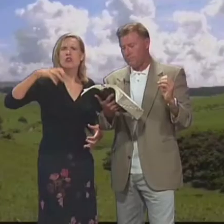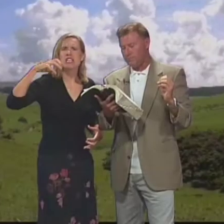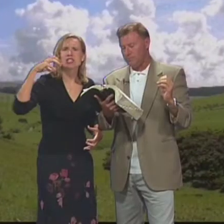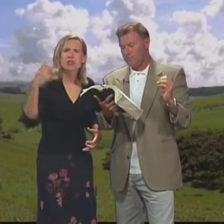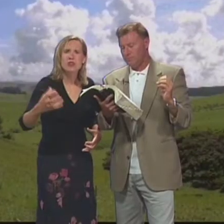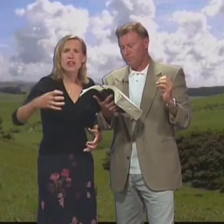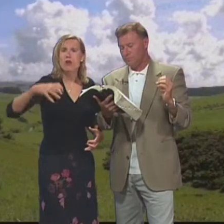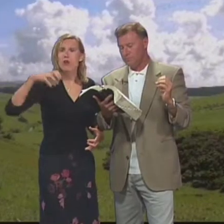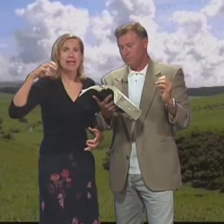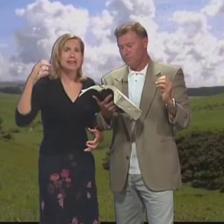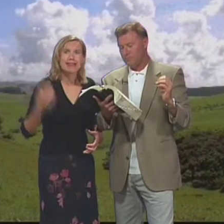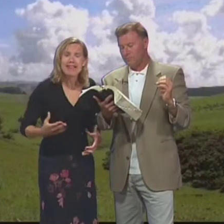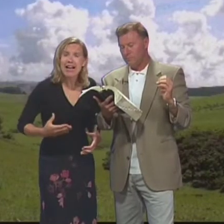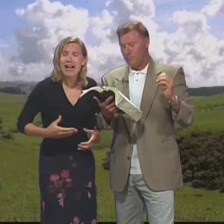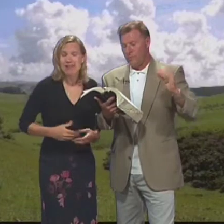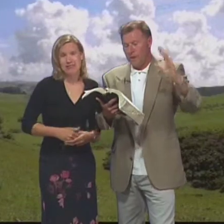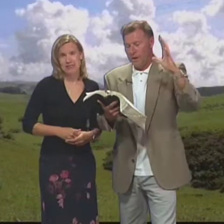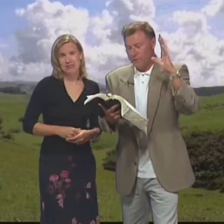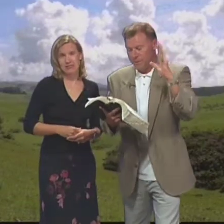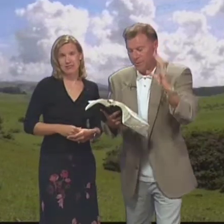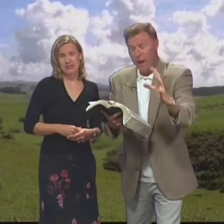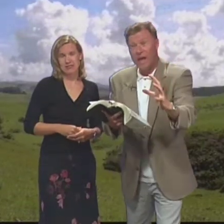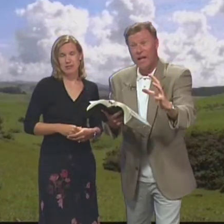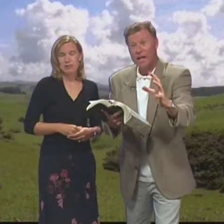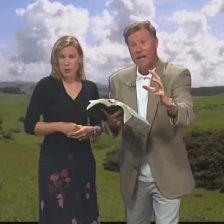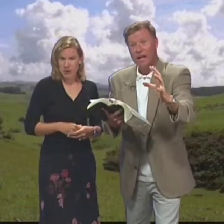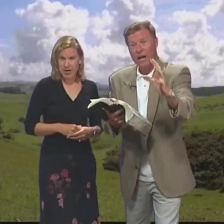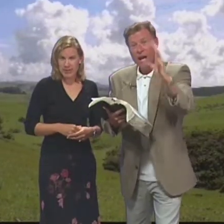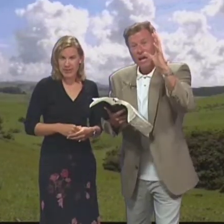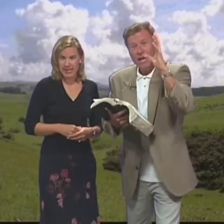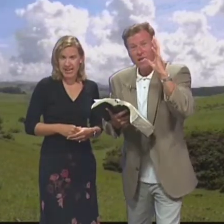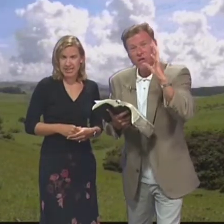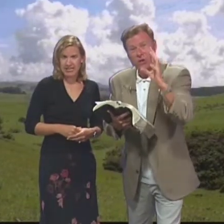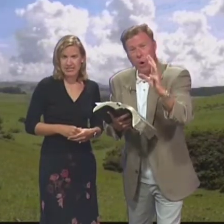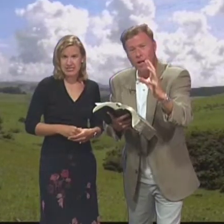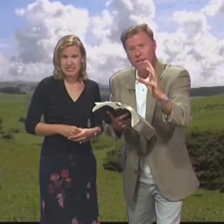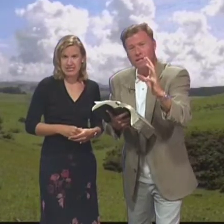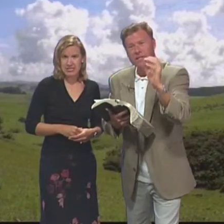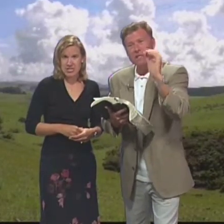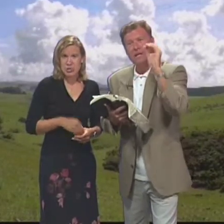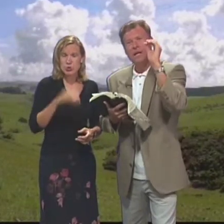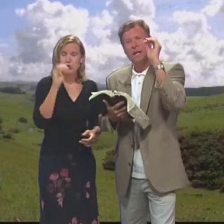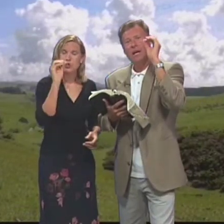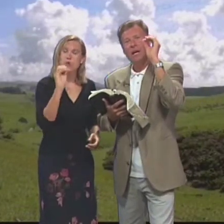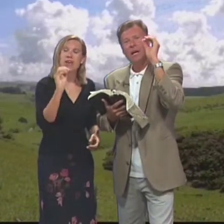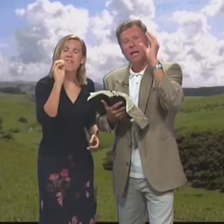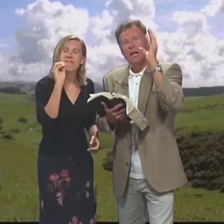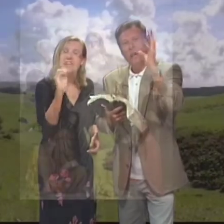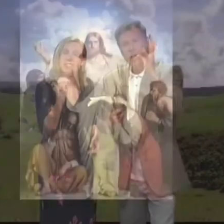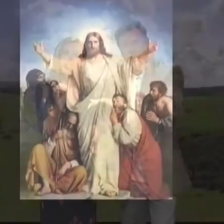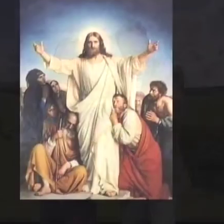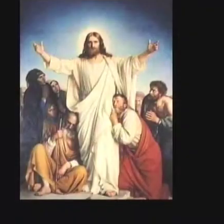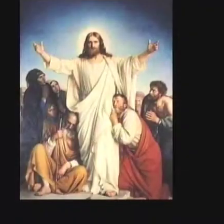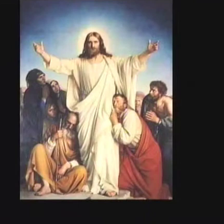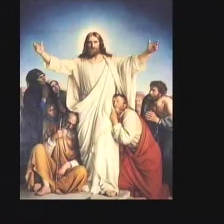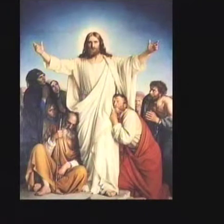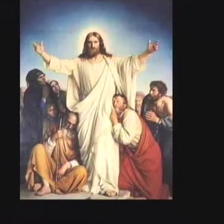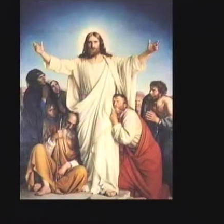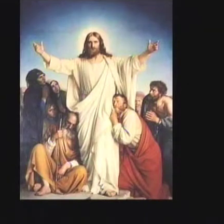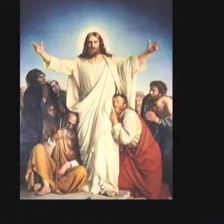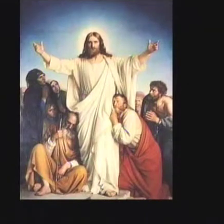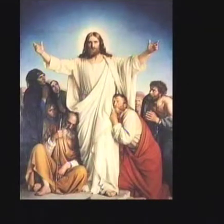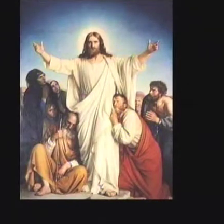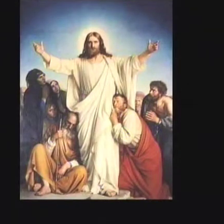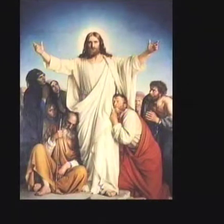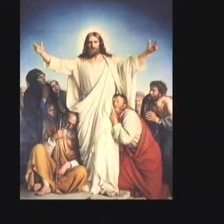maneja Él no nos azota Él no nos latiga As we just read Como acabamos de leer His yoke is easy Su yugo es fácil His burden